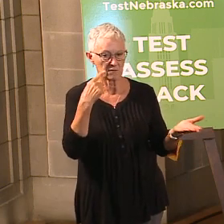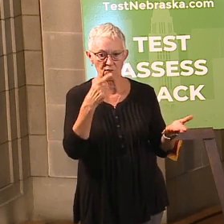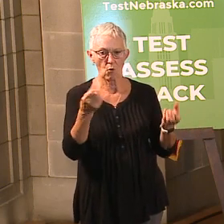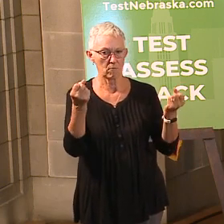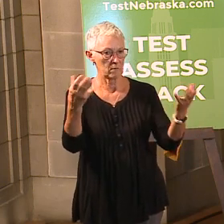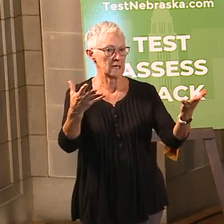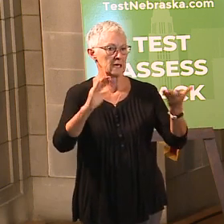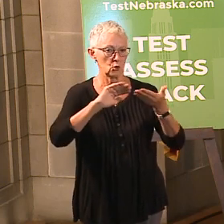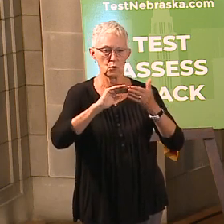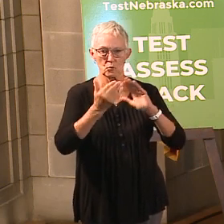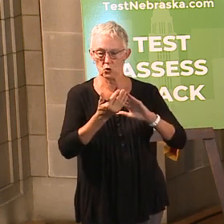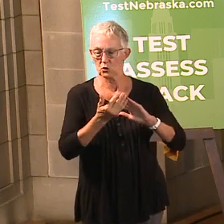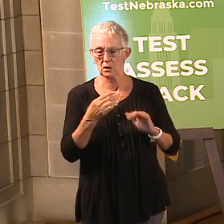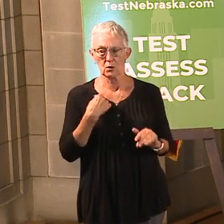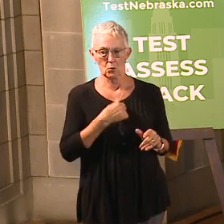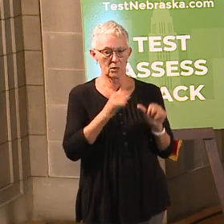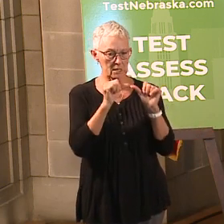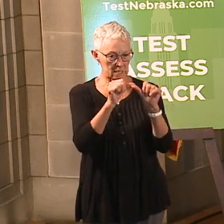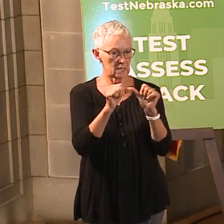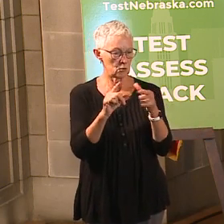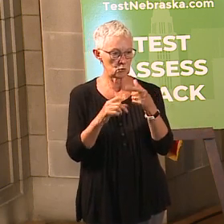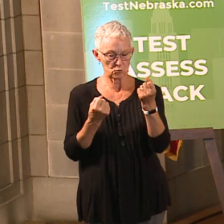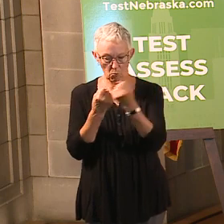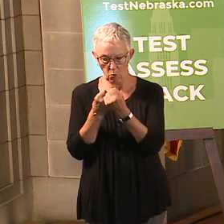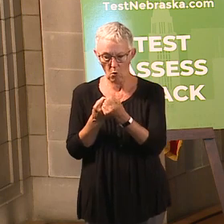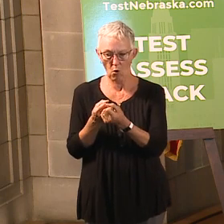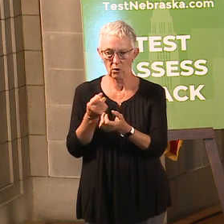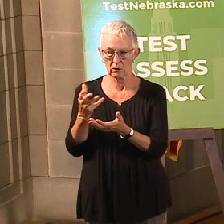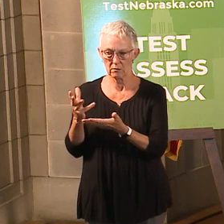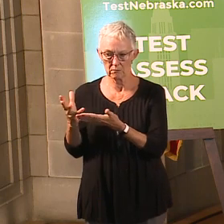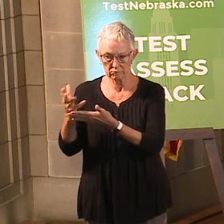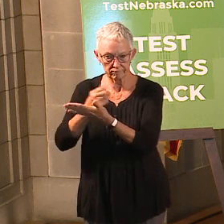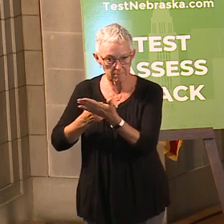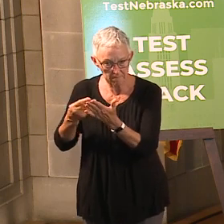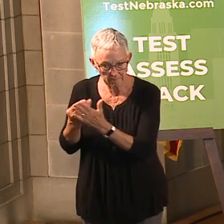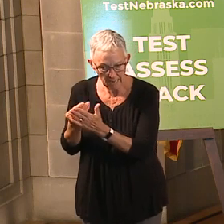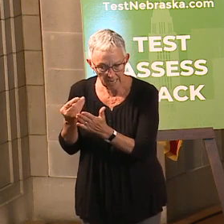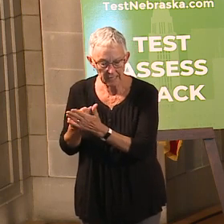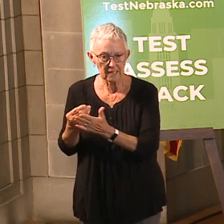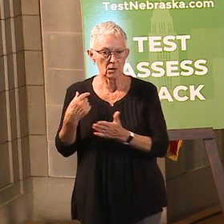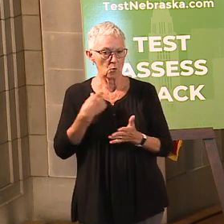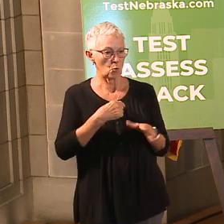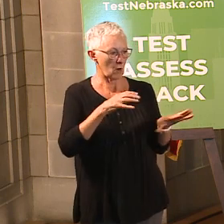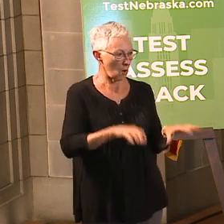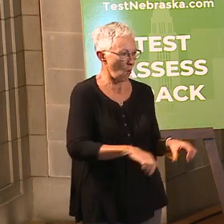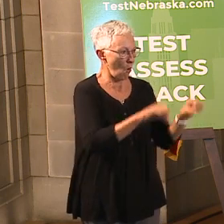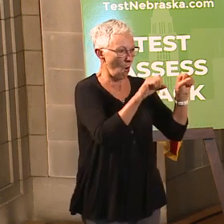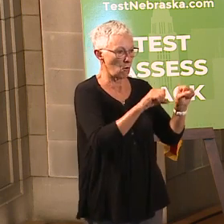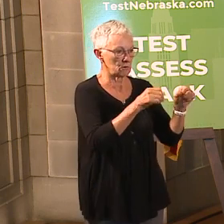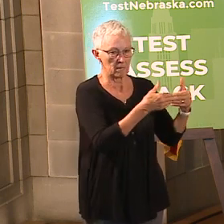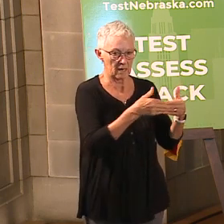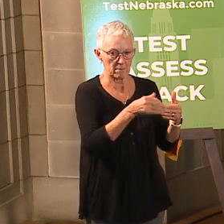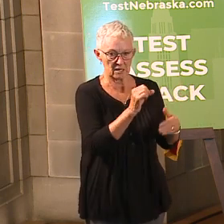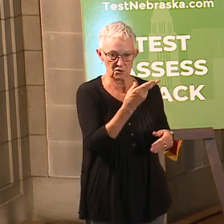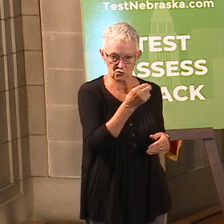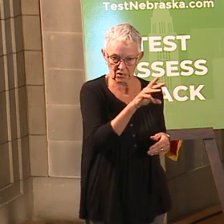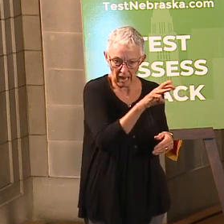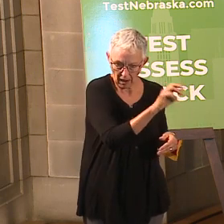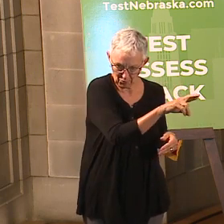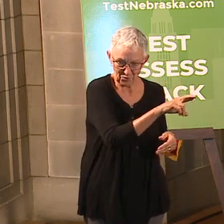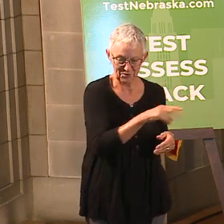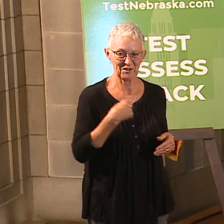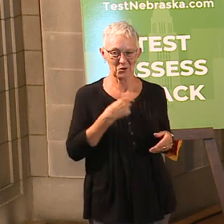We're still supporting fundraisers, we still host baby showers, and we remain available as a resource to all who need us.